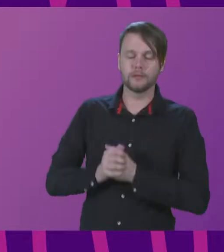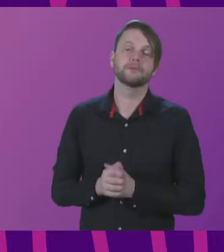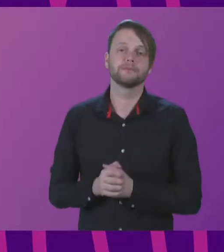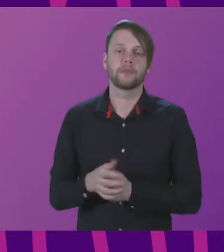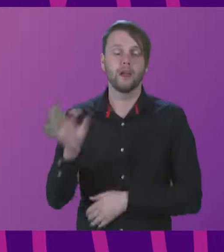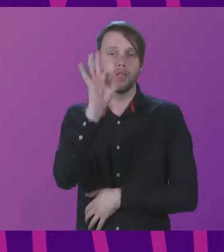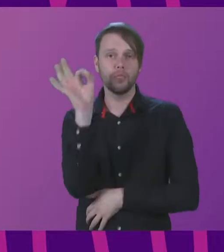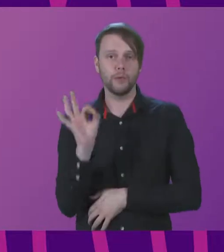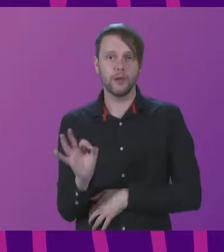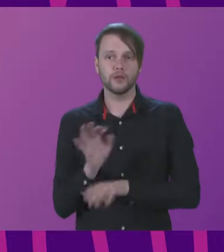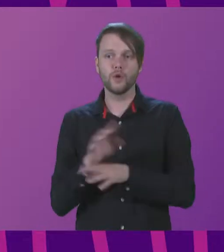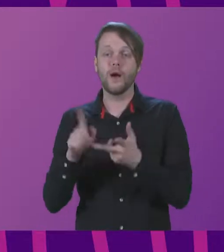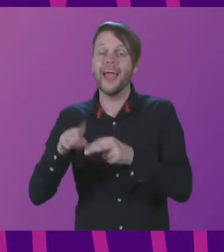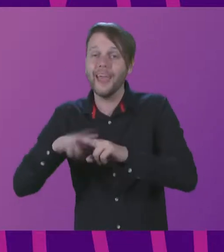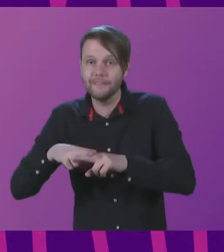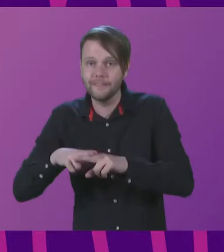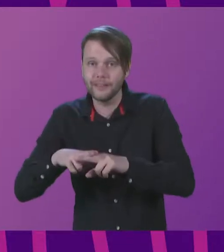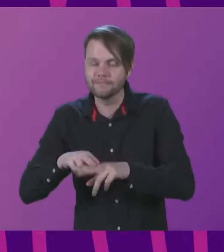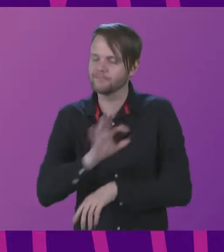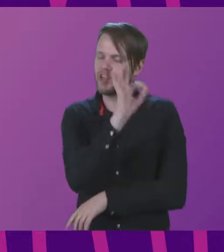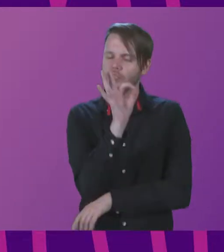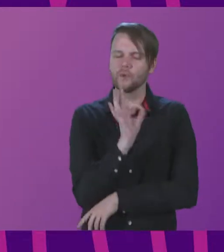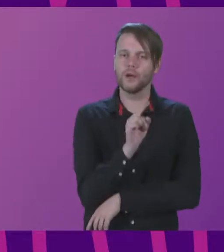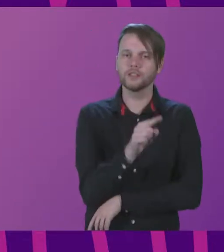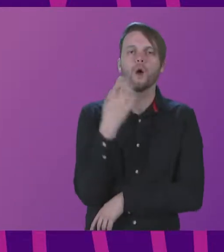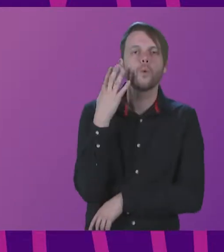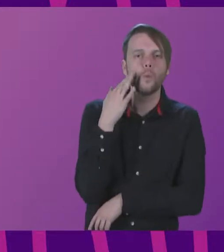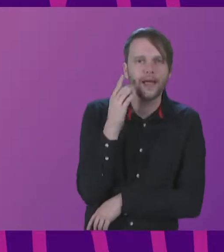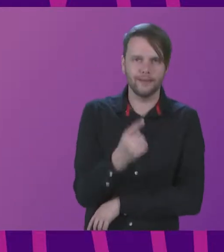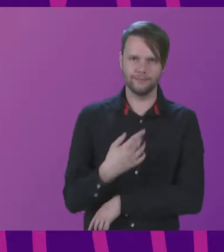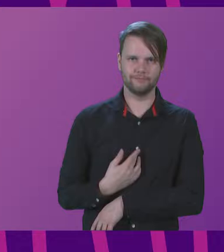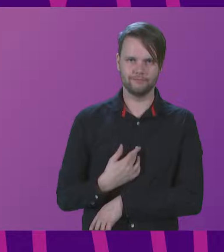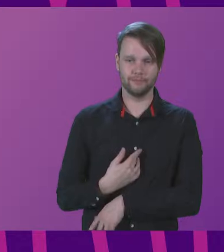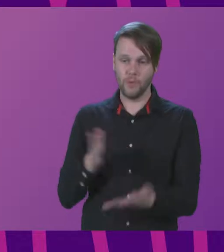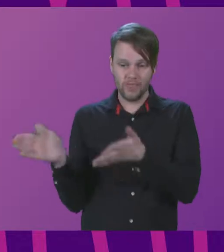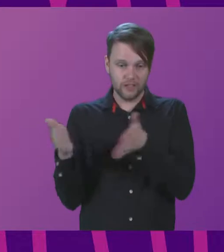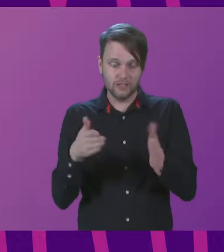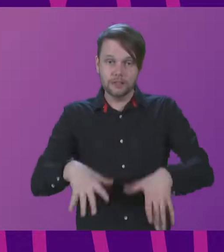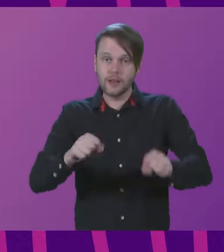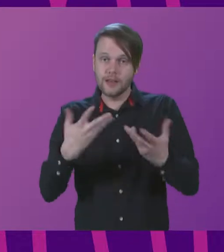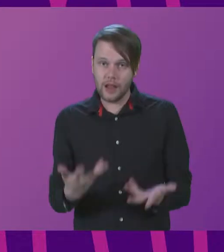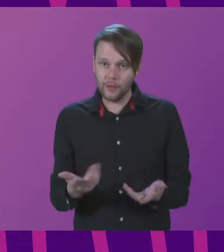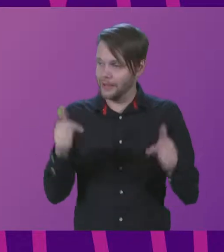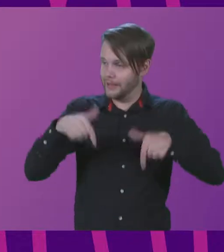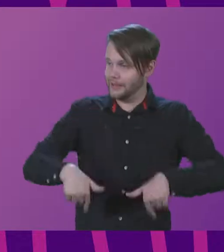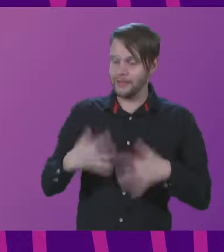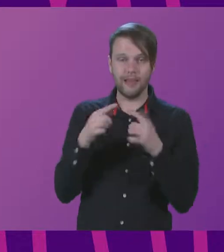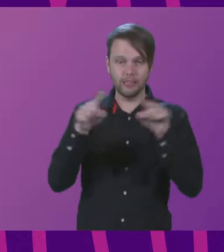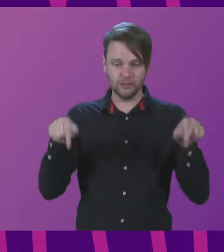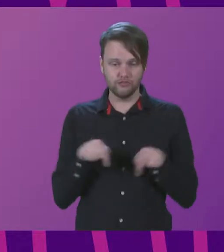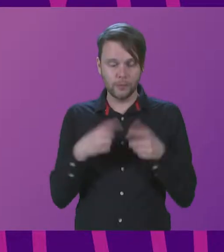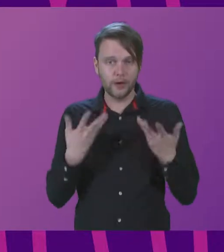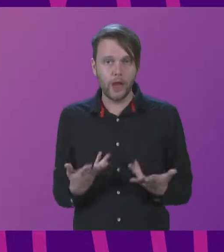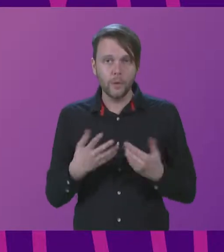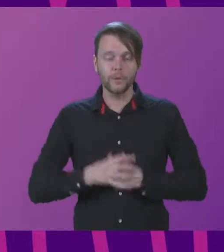is not if, but when. That shift can start now with us here in this room.